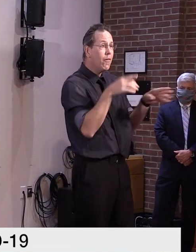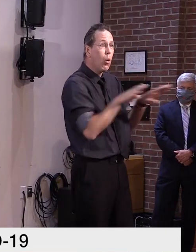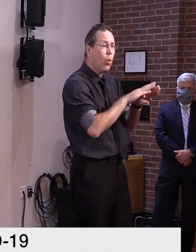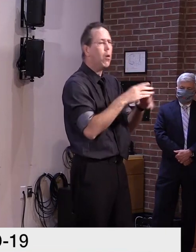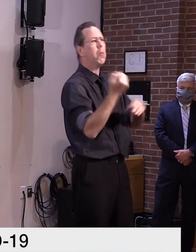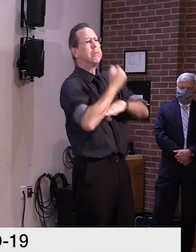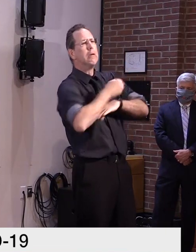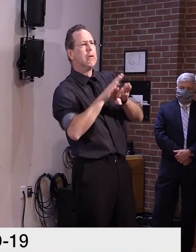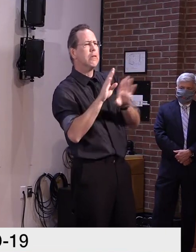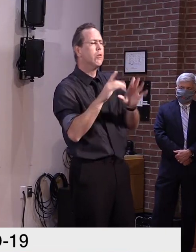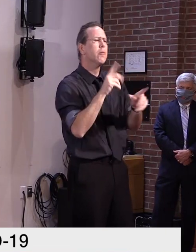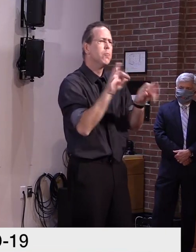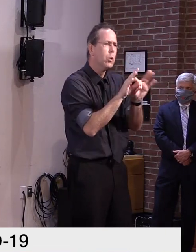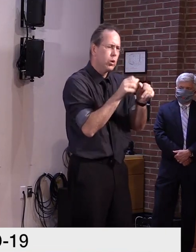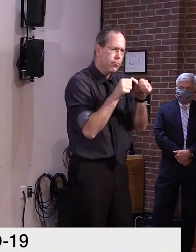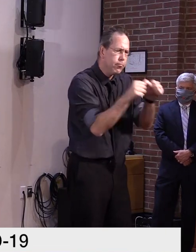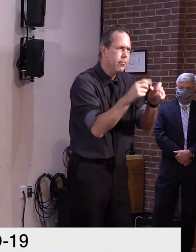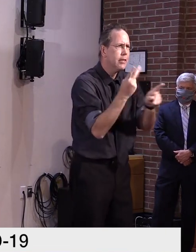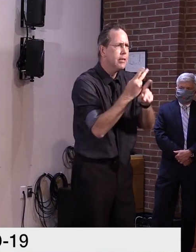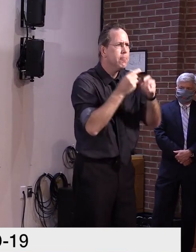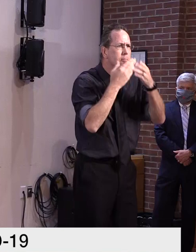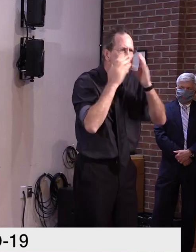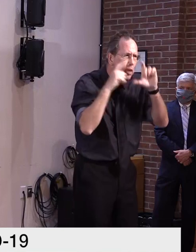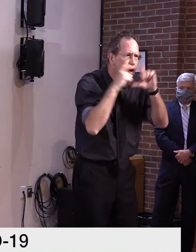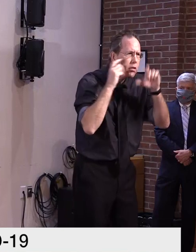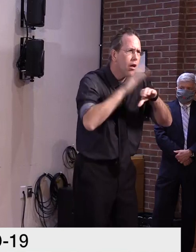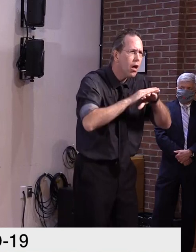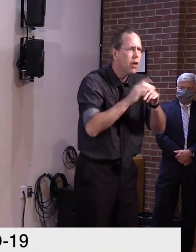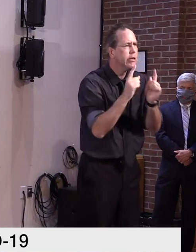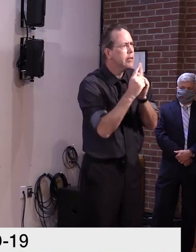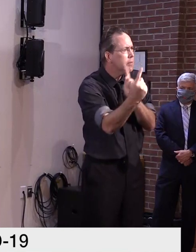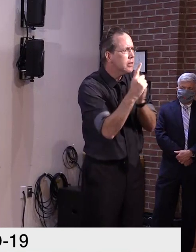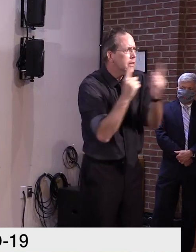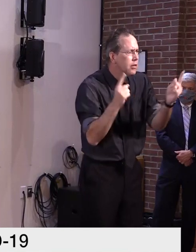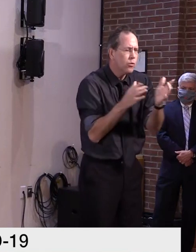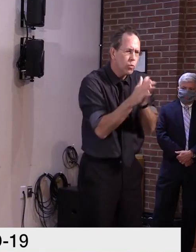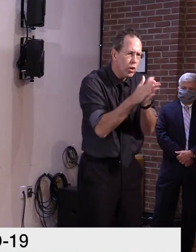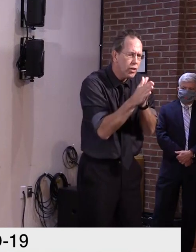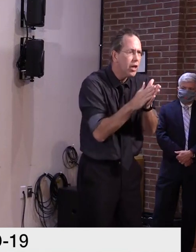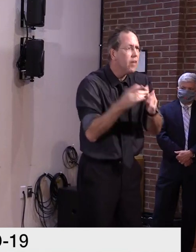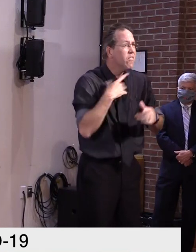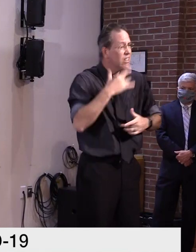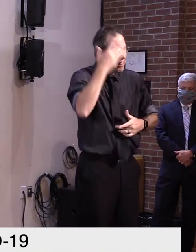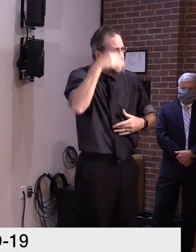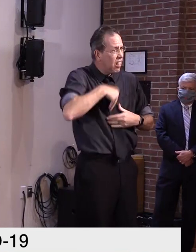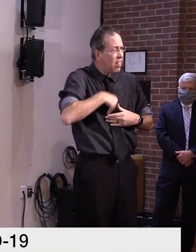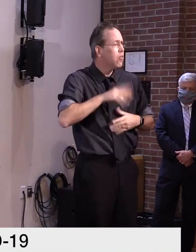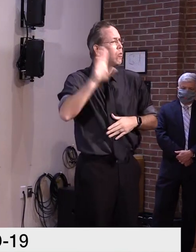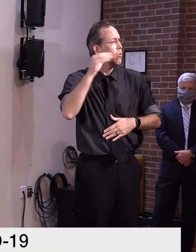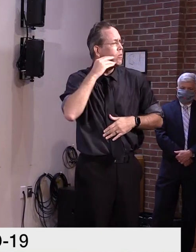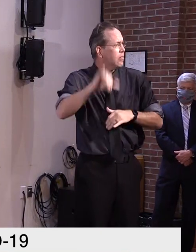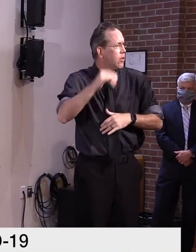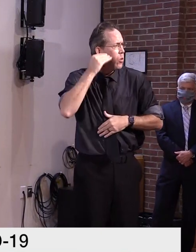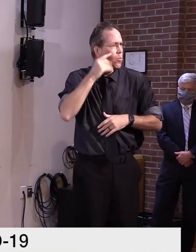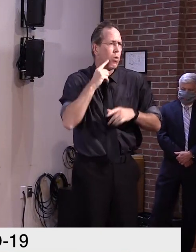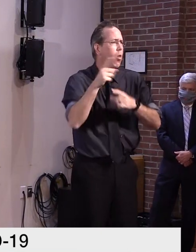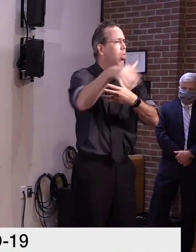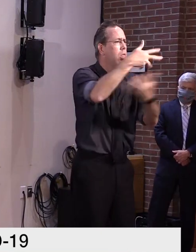So again, it probably comes as no surprise that I'll be extending the state of emergency to October 15th.